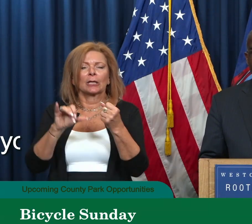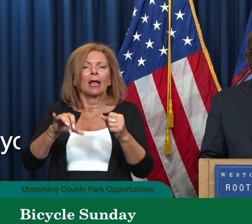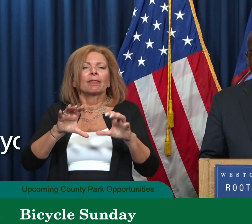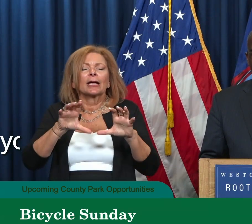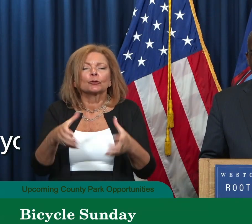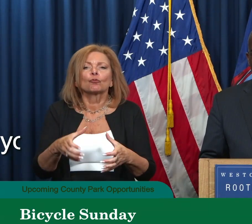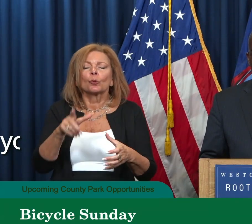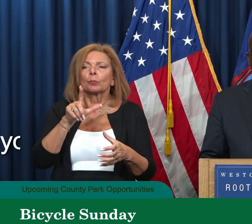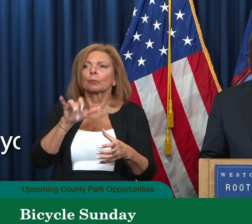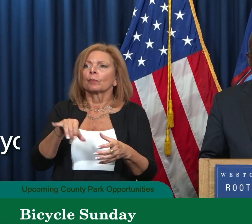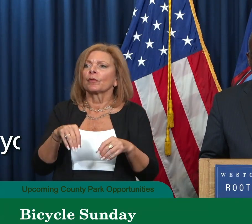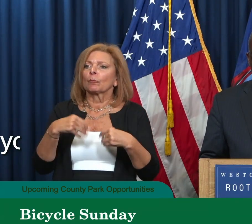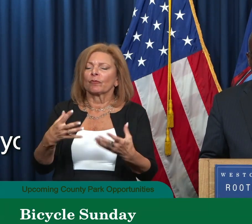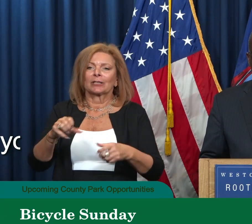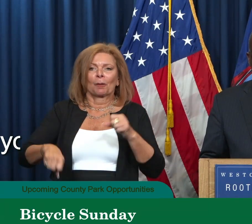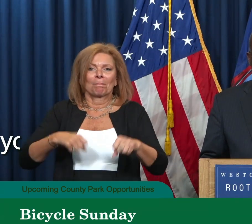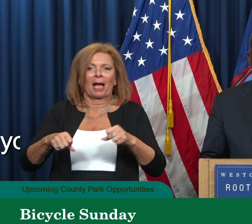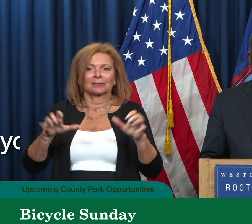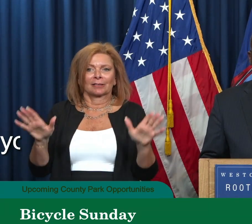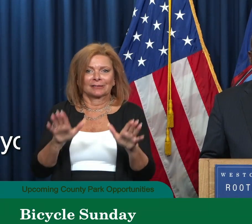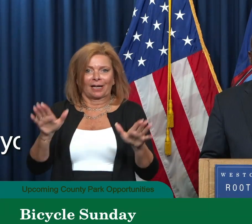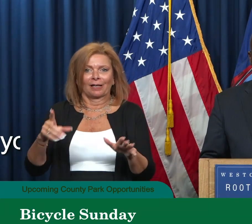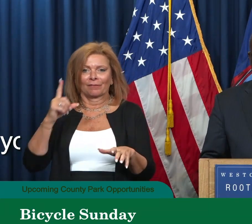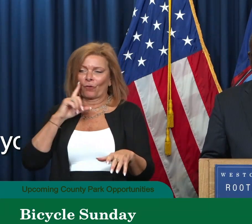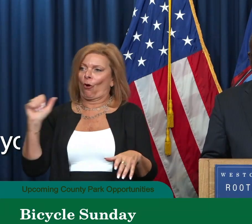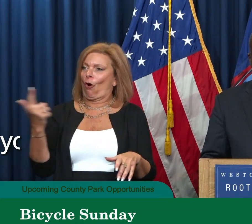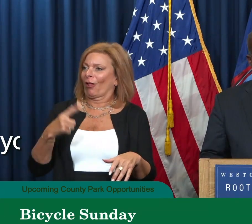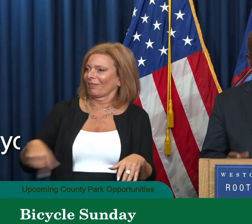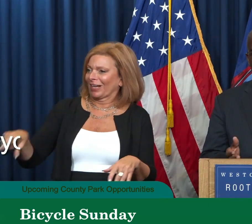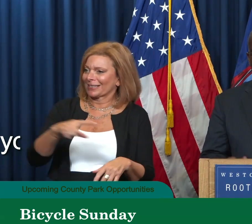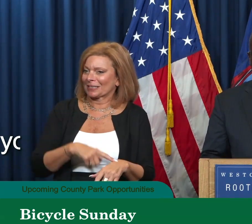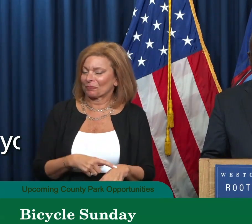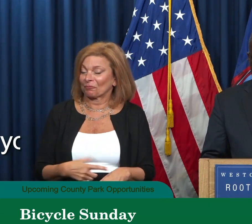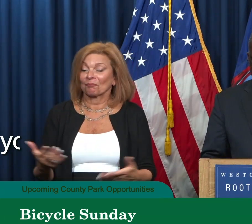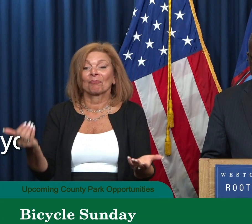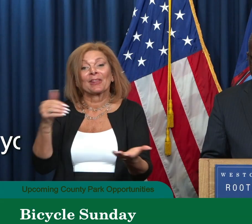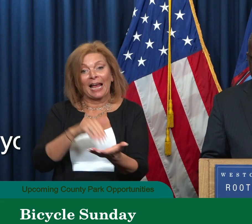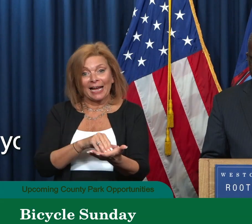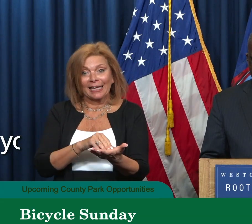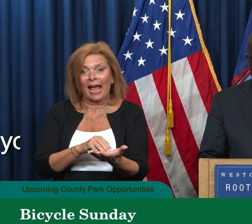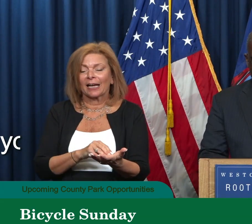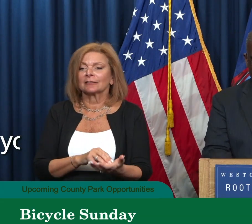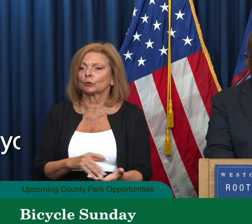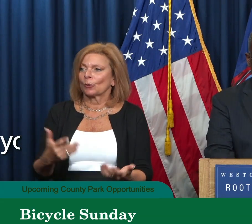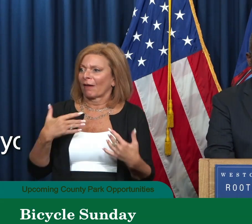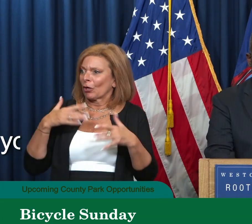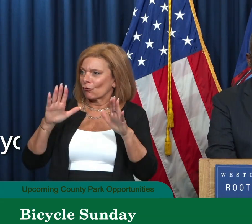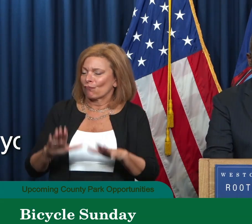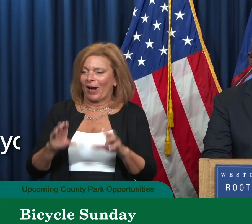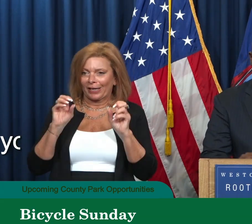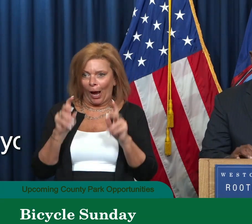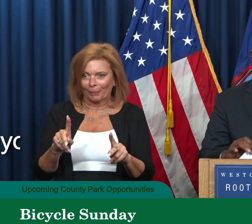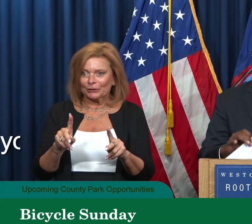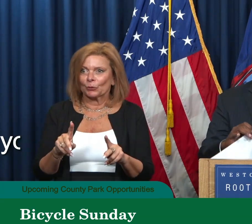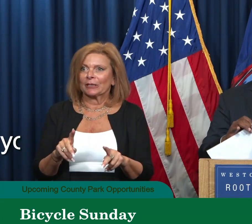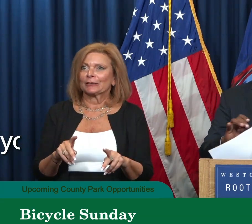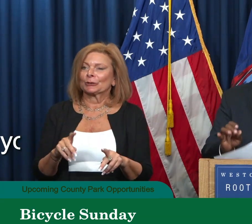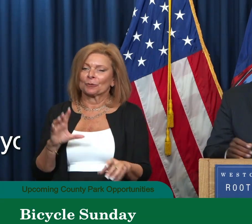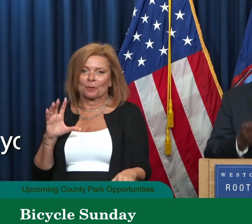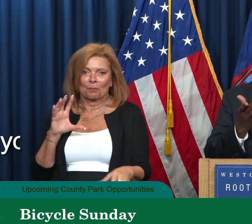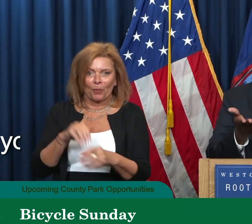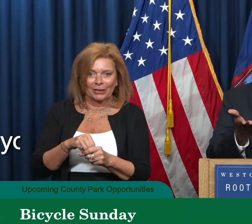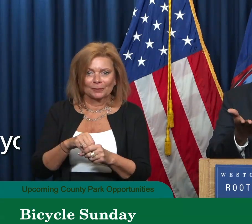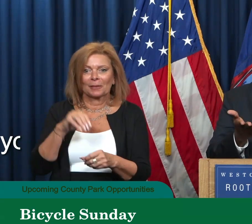provides the bicycle Sundays for all of us. So again, get a great opportunity to participate